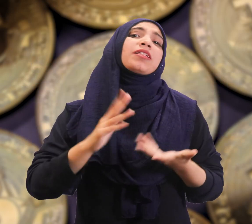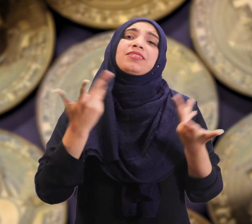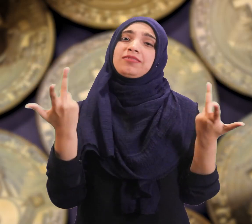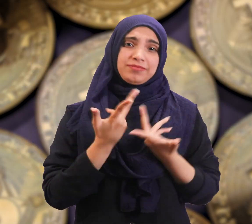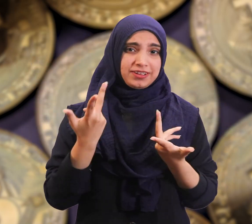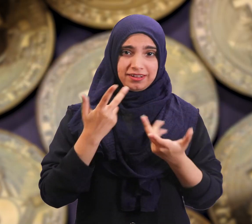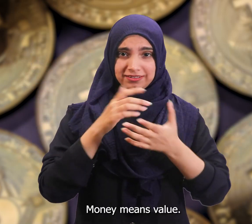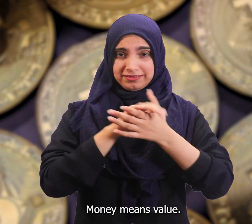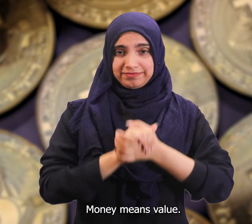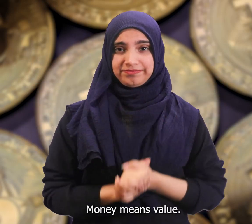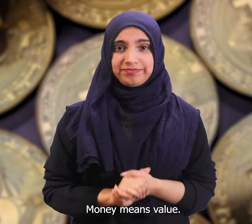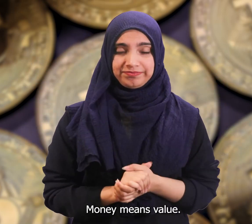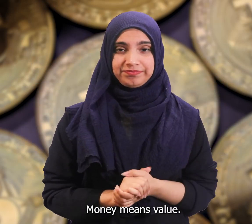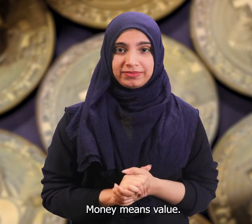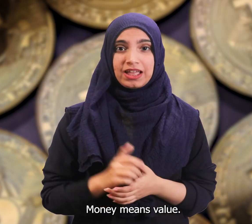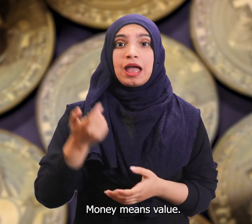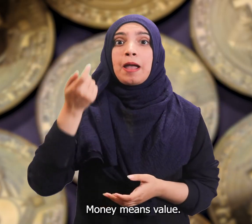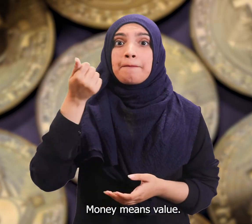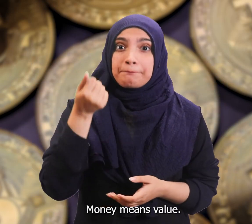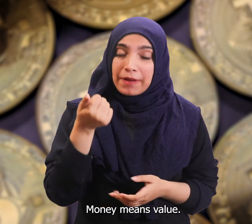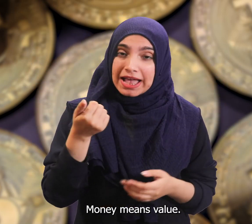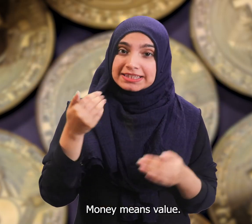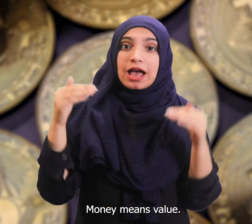Money means value.